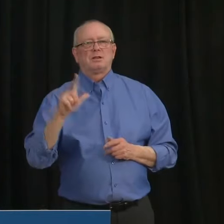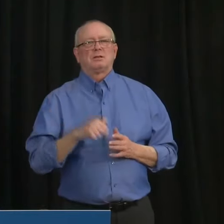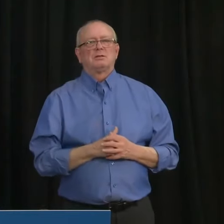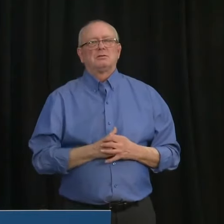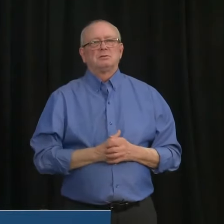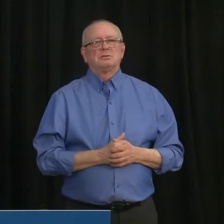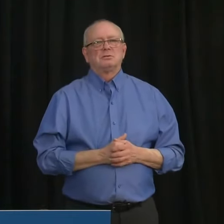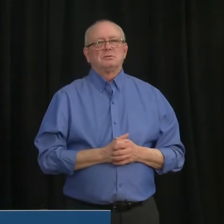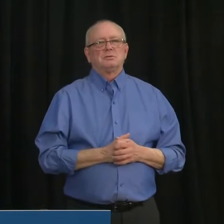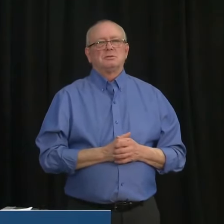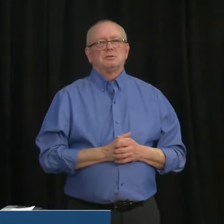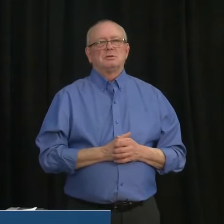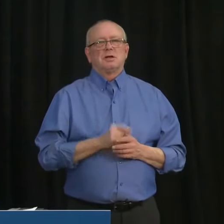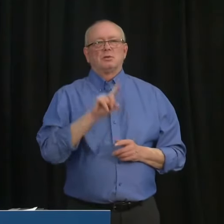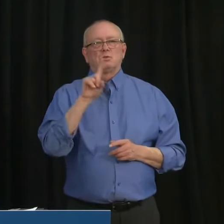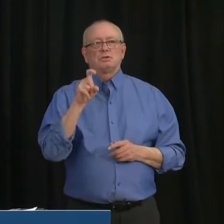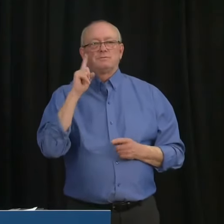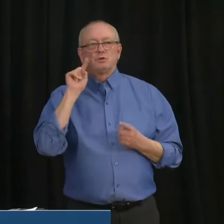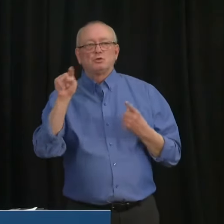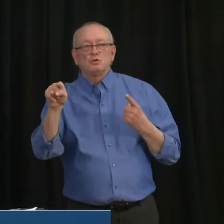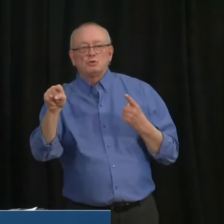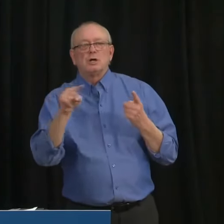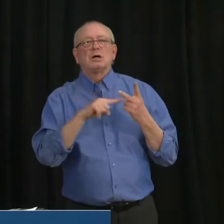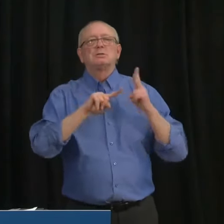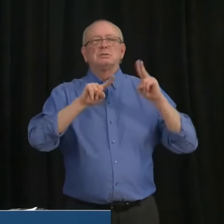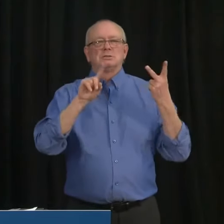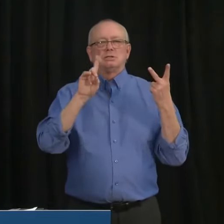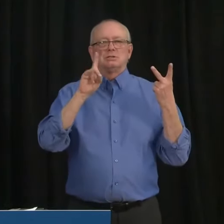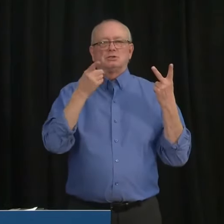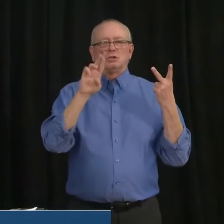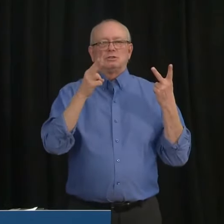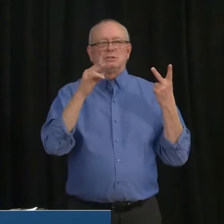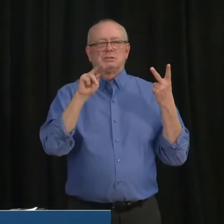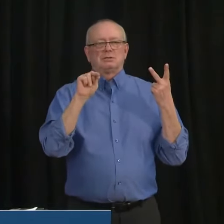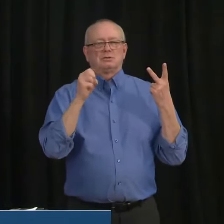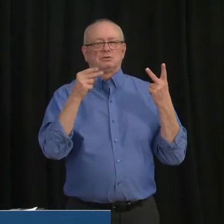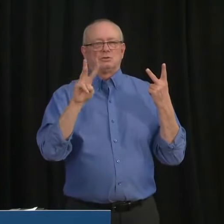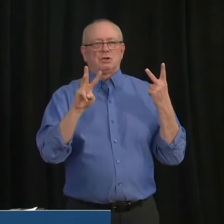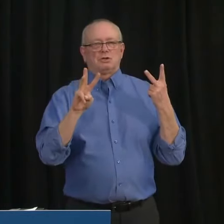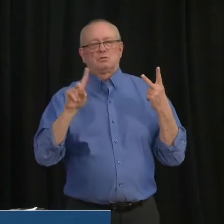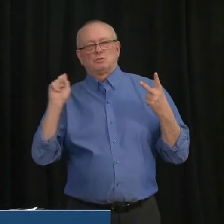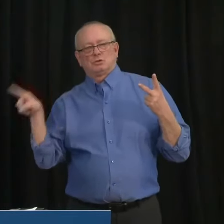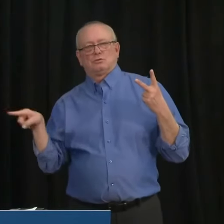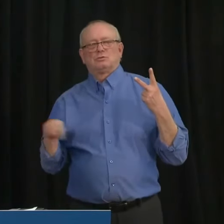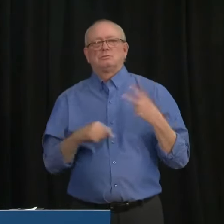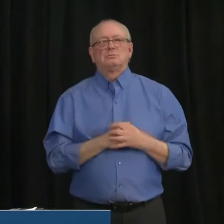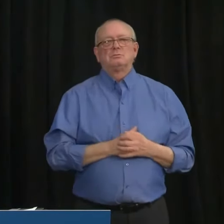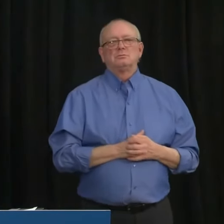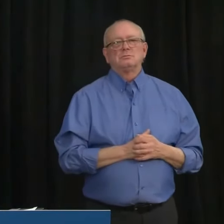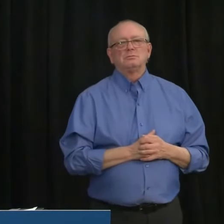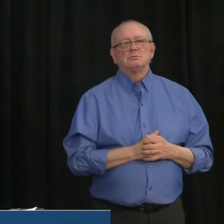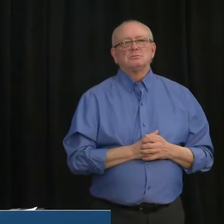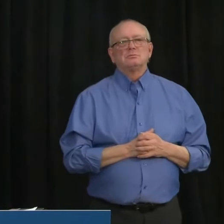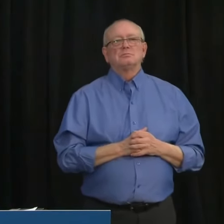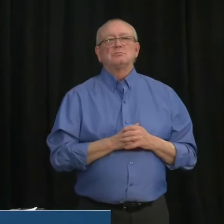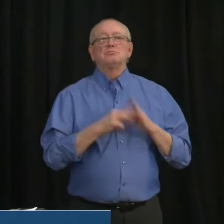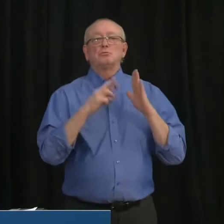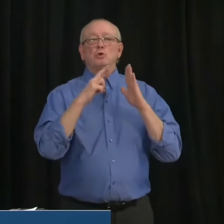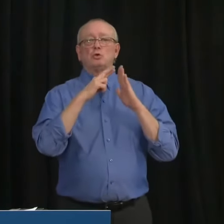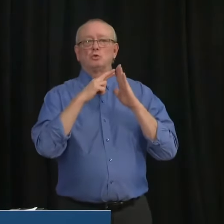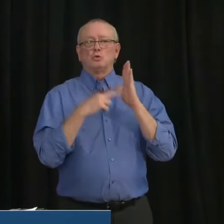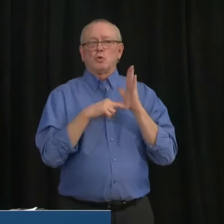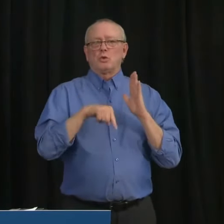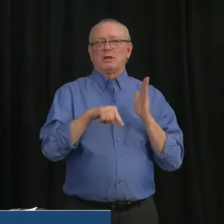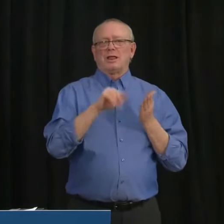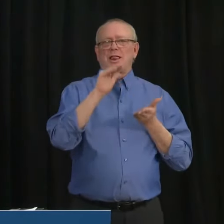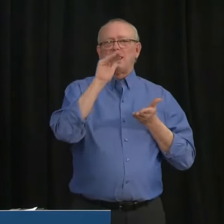for both the Premier and Dr. Hinshaw. Alberta has had less stringent pandemic measures than other places in Canada. And we've also had